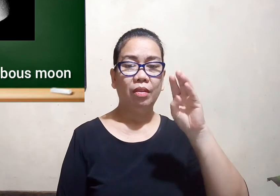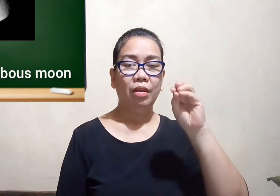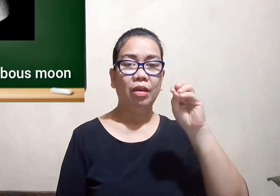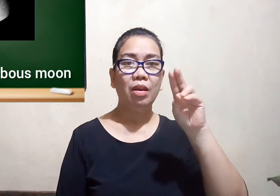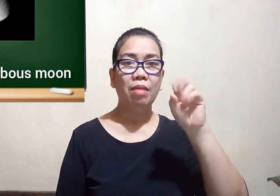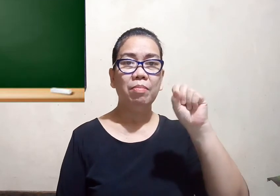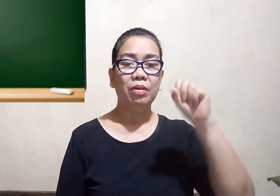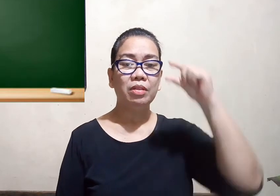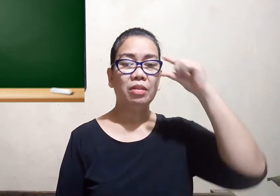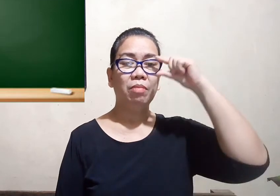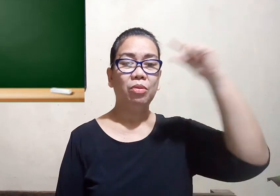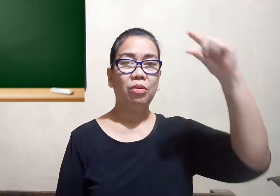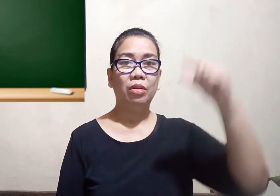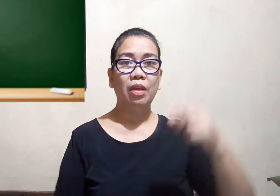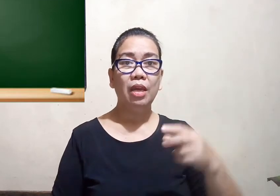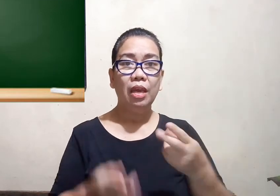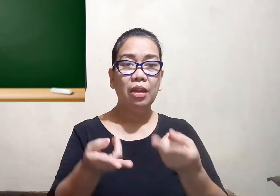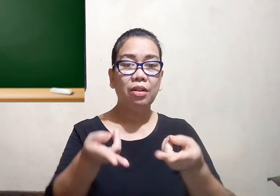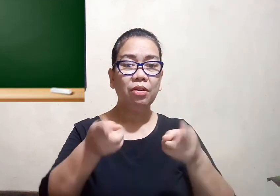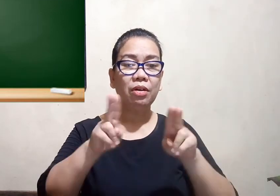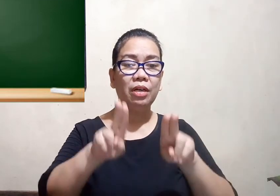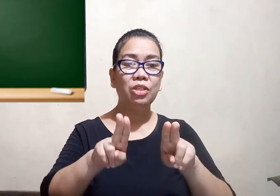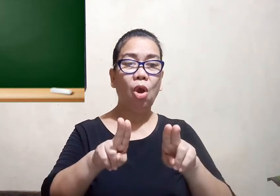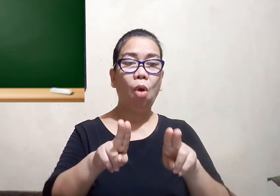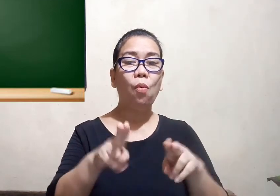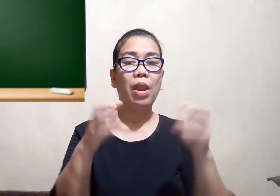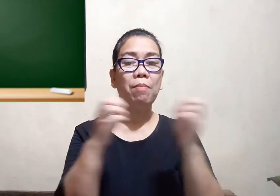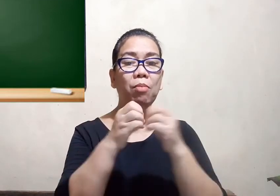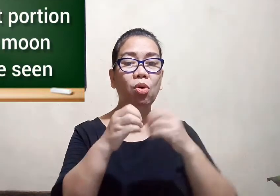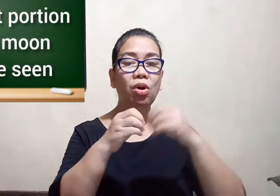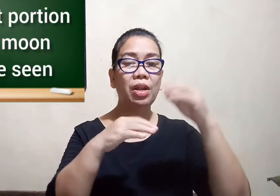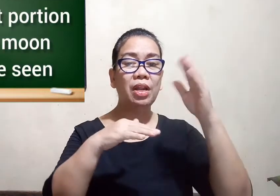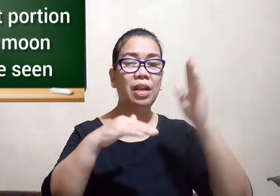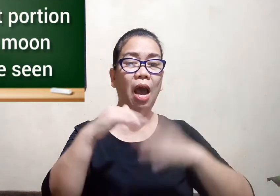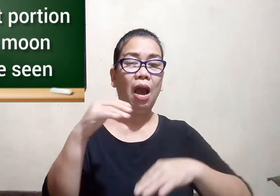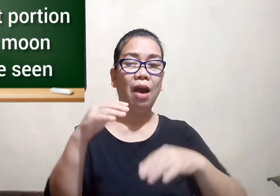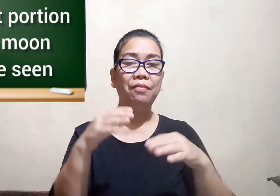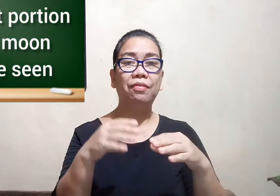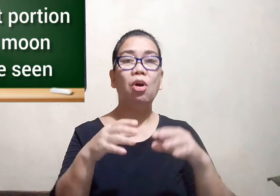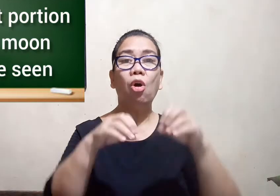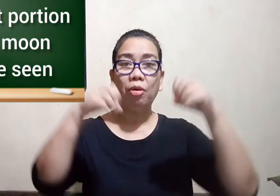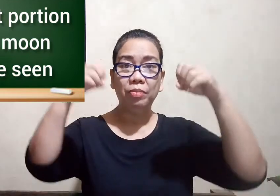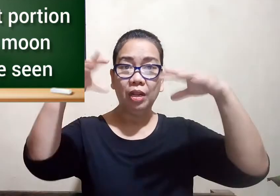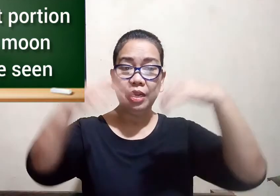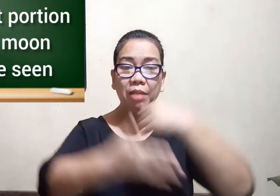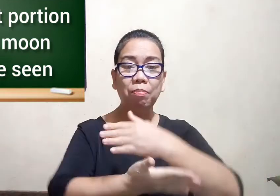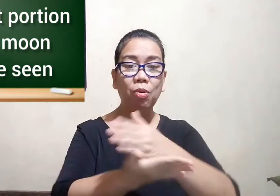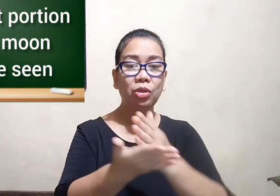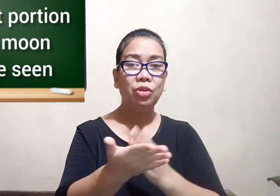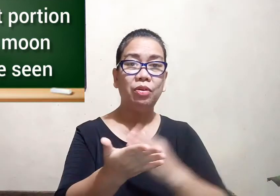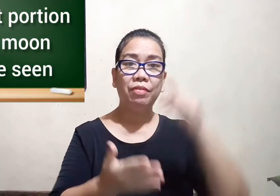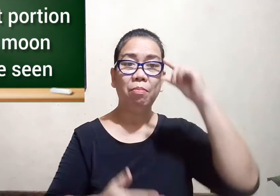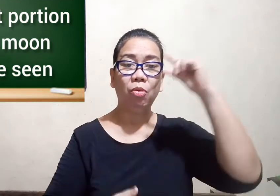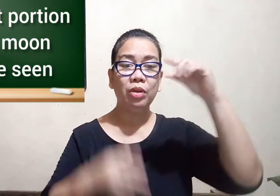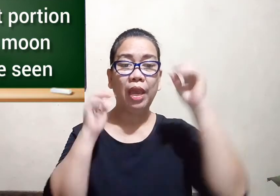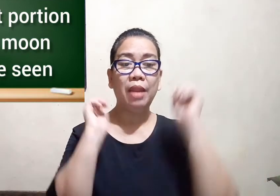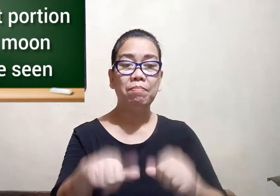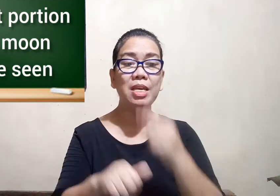divos moon it occurs when more than half of the lit portion of the moon can be